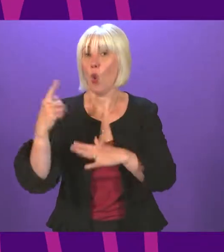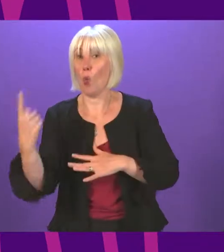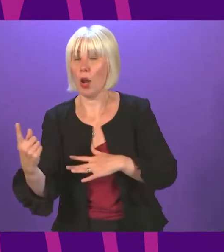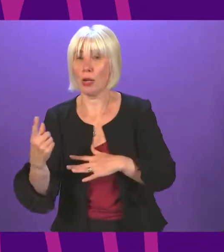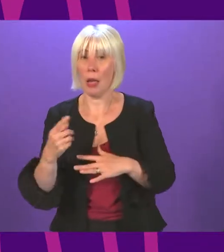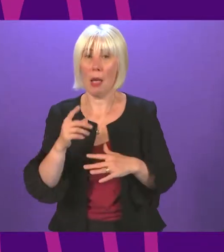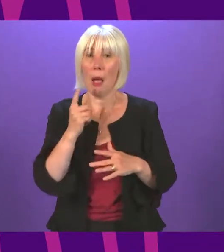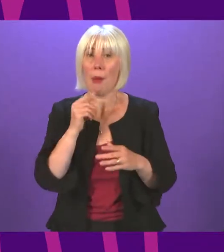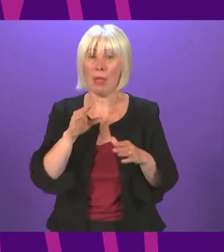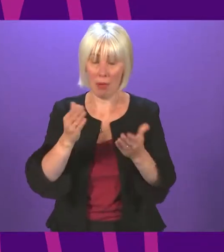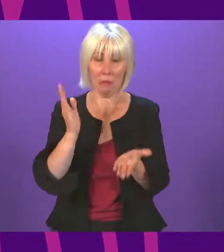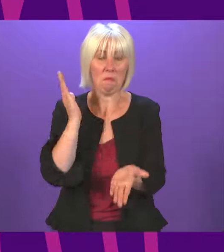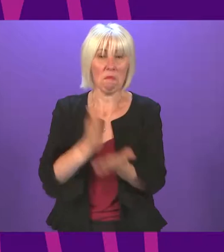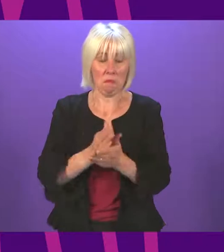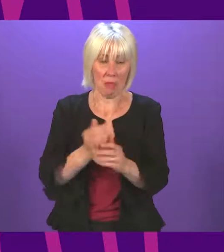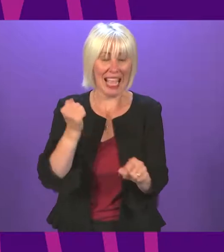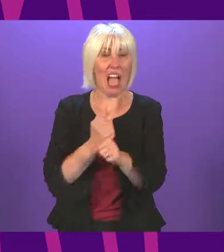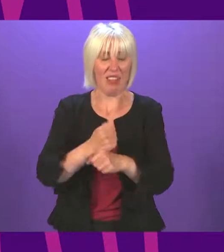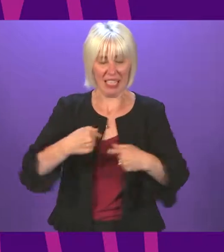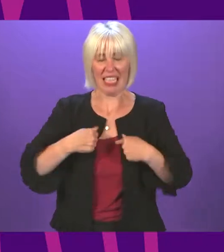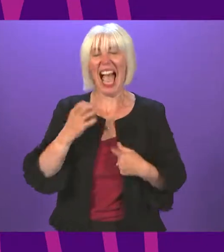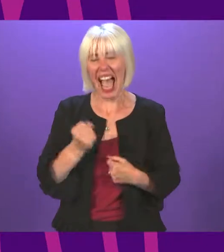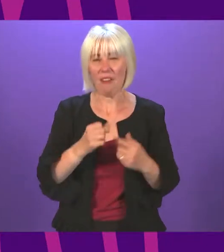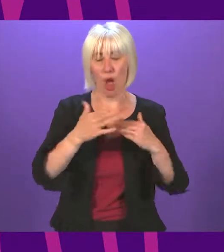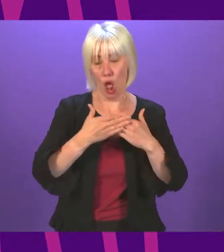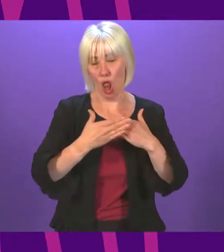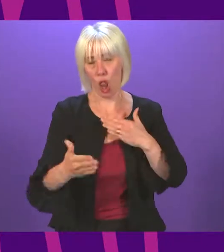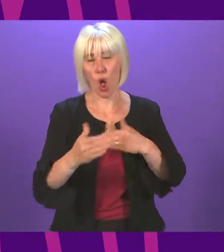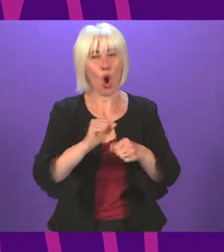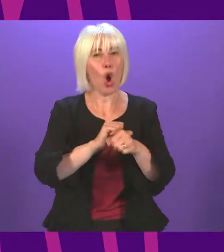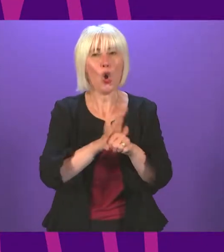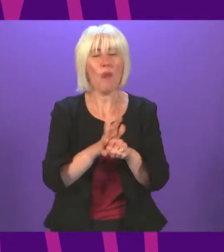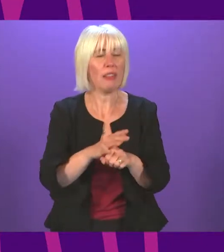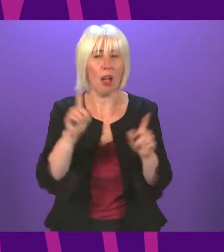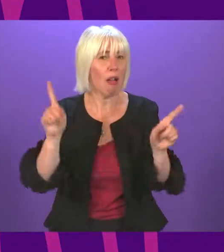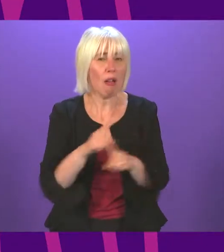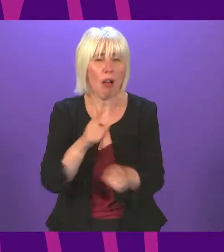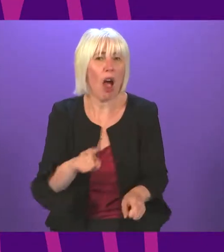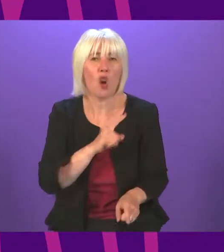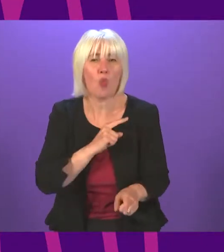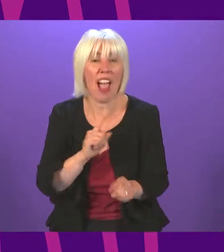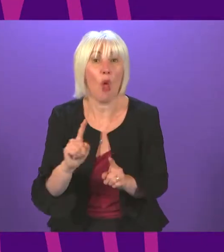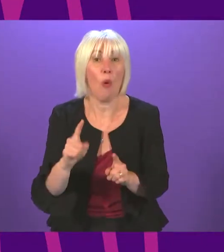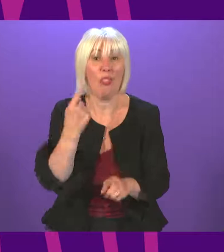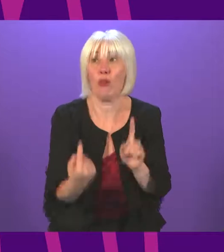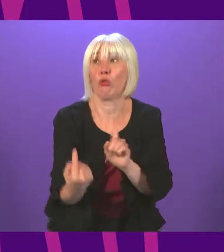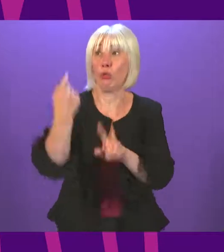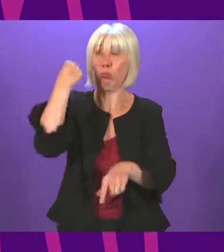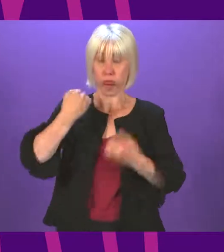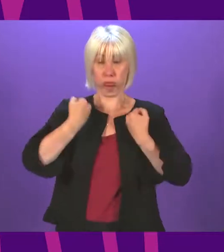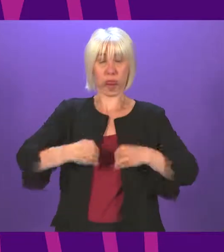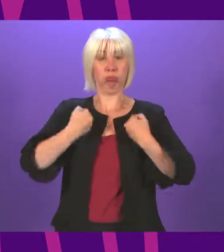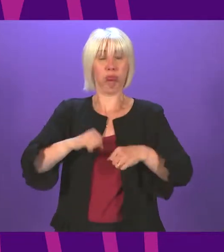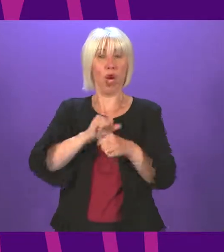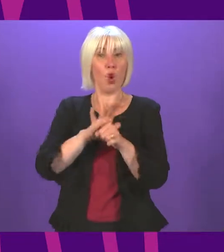verify they have it because they never were tested for COVID in the early days in the first wave of the pandemic. And as such, are left in